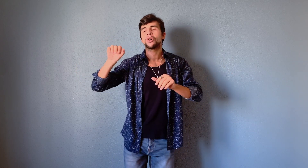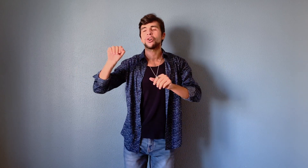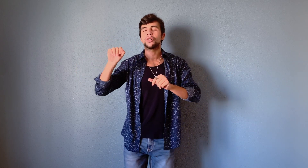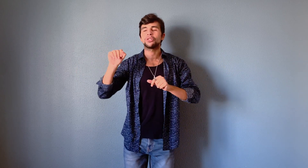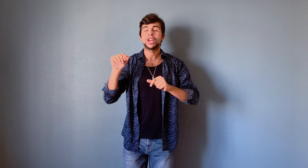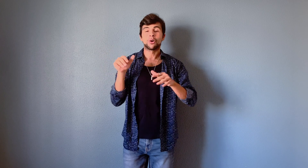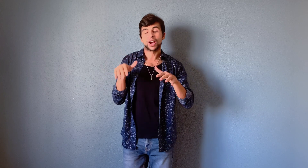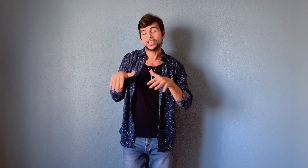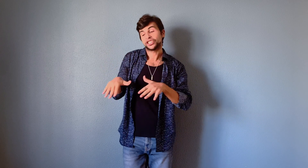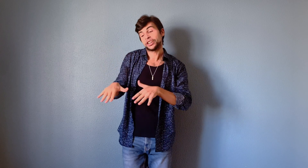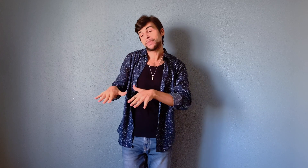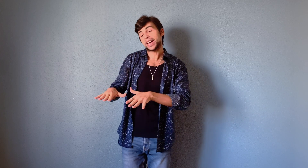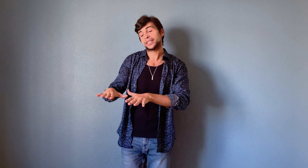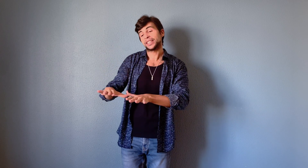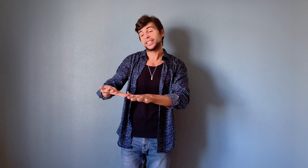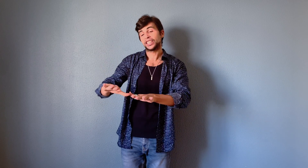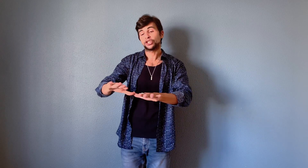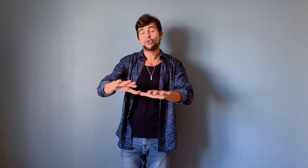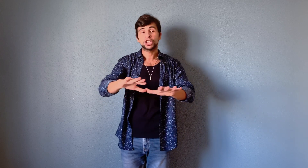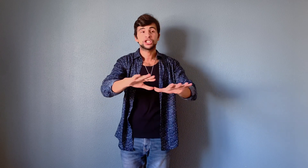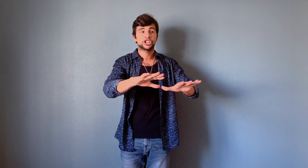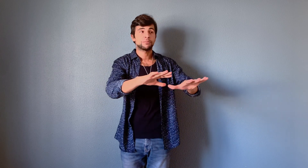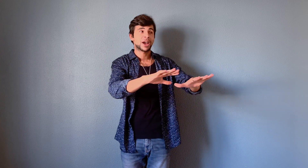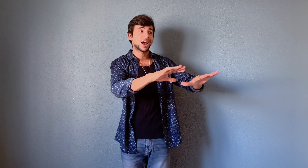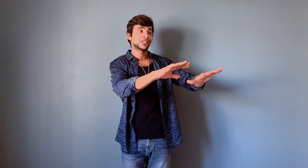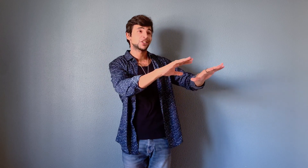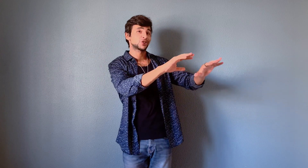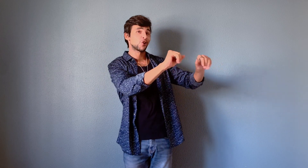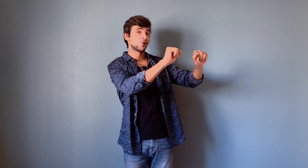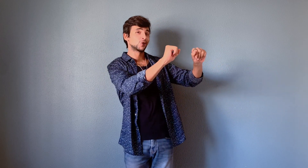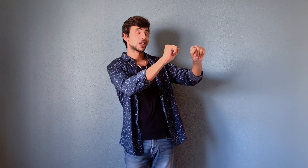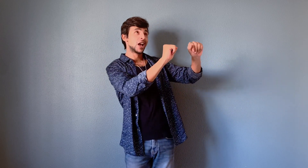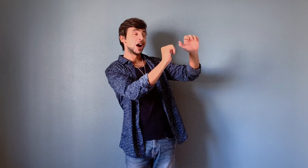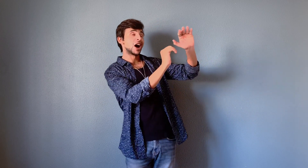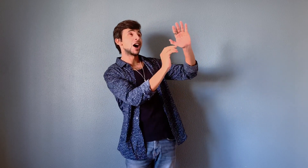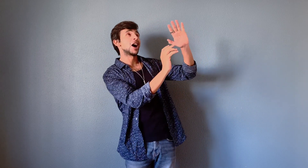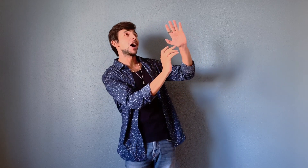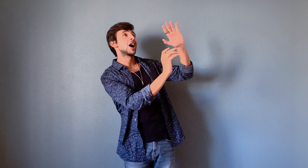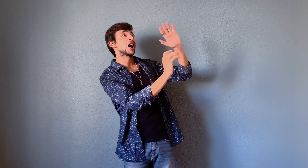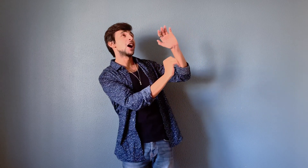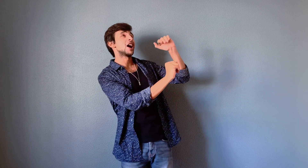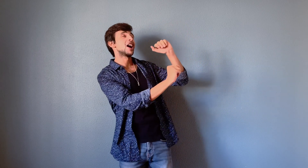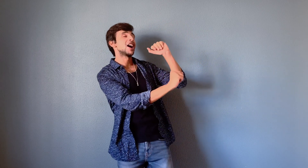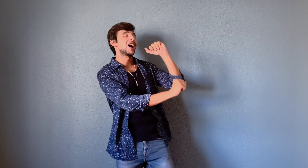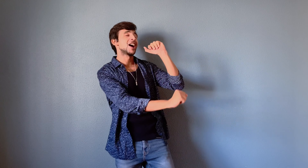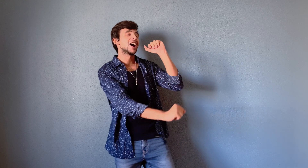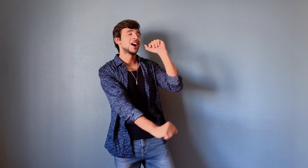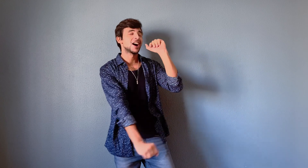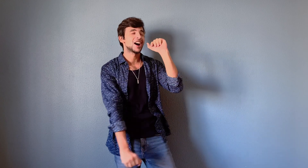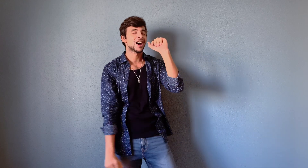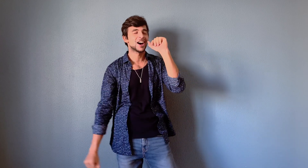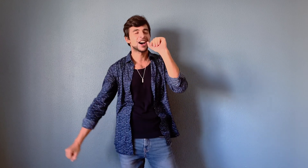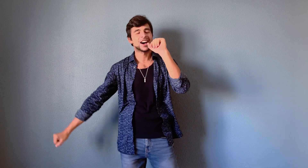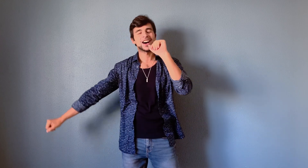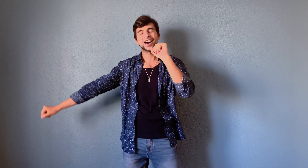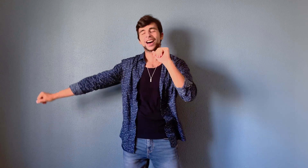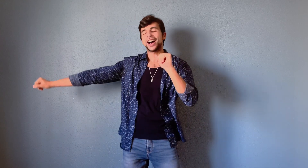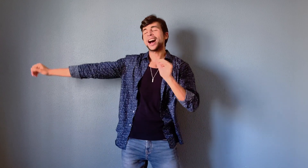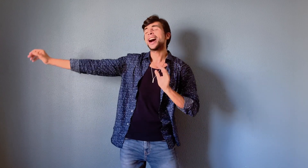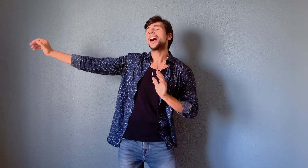When she passes Each one she passes goes Ah Ah